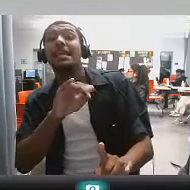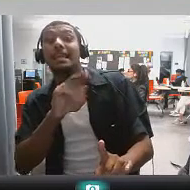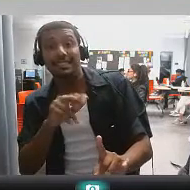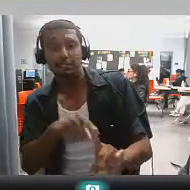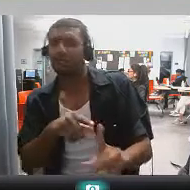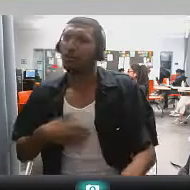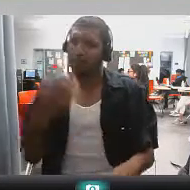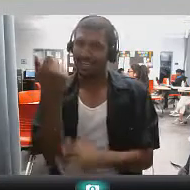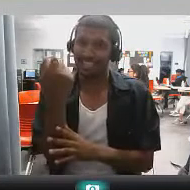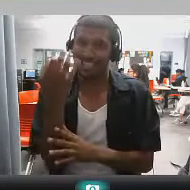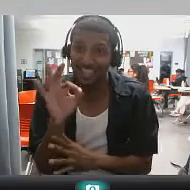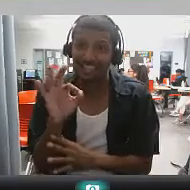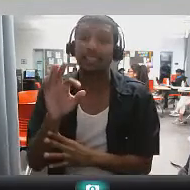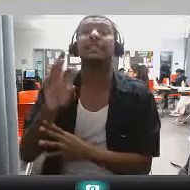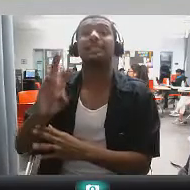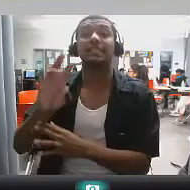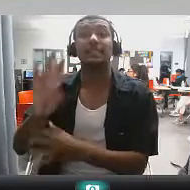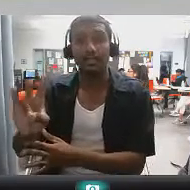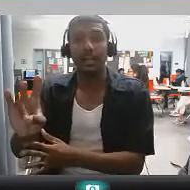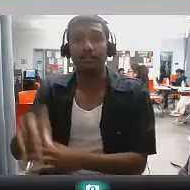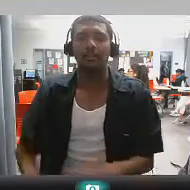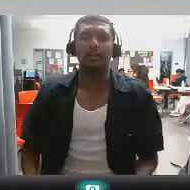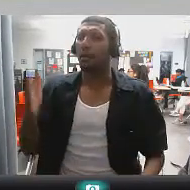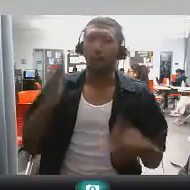1967 when the okay little like what?